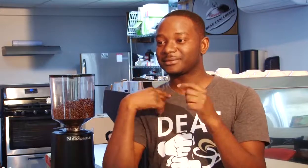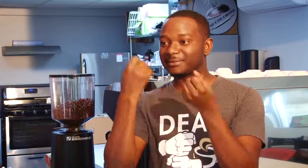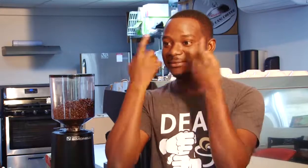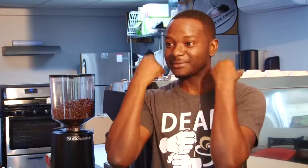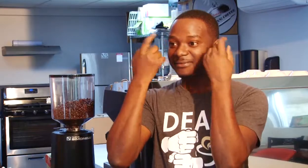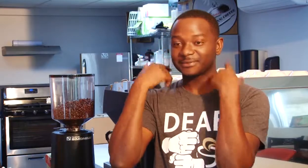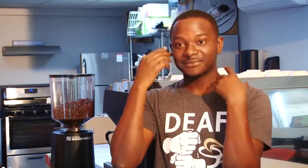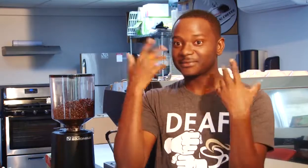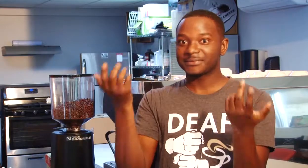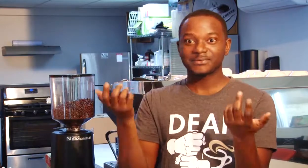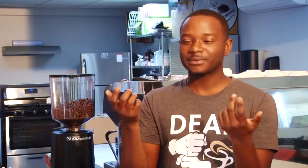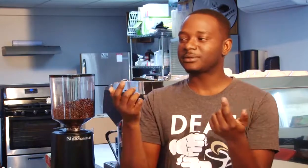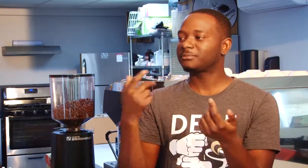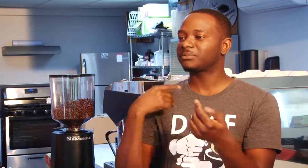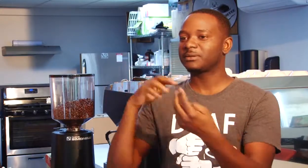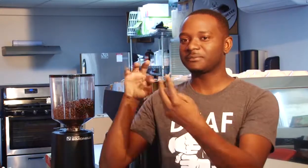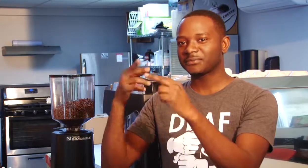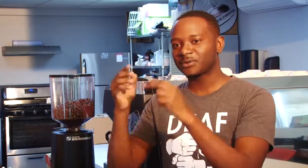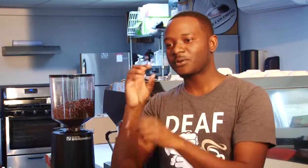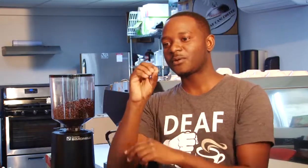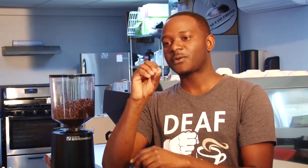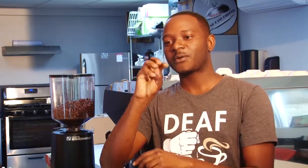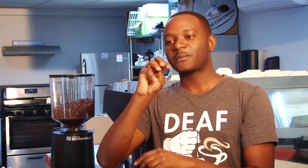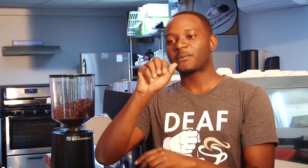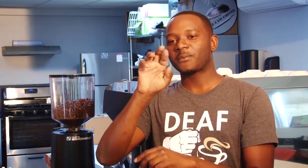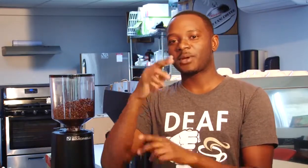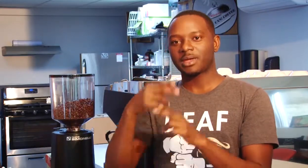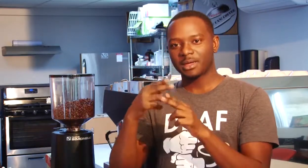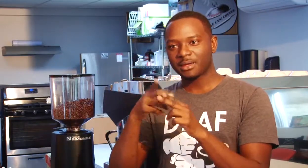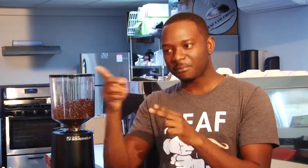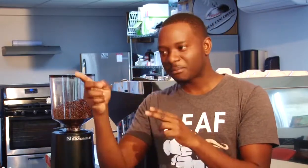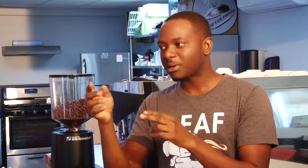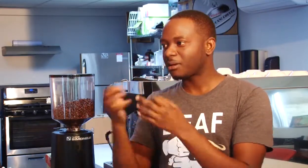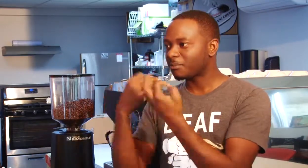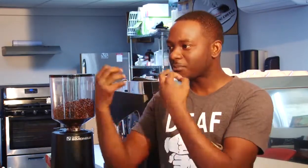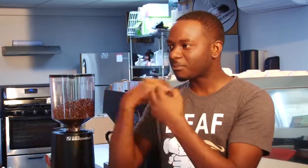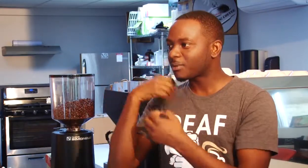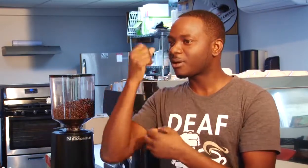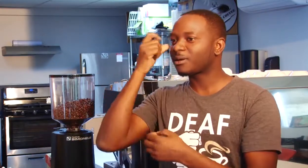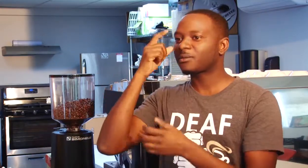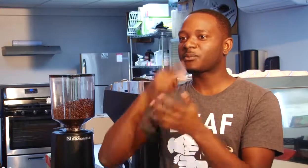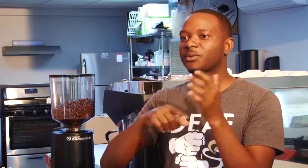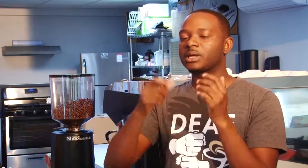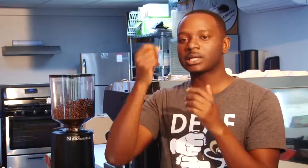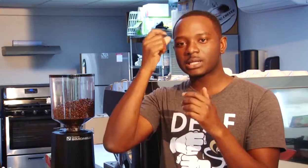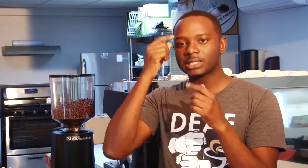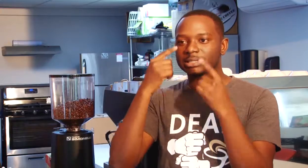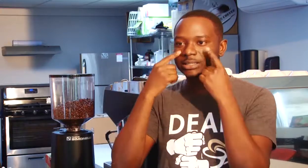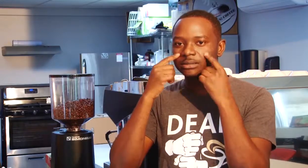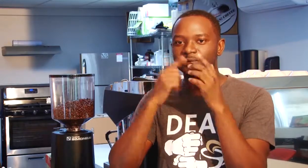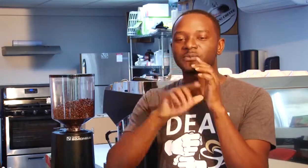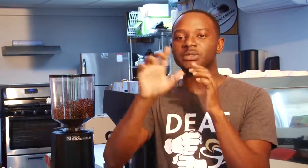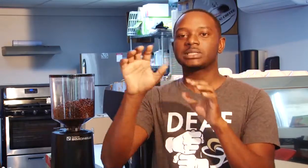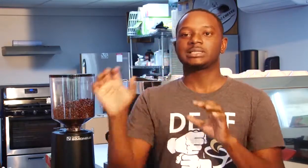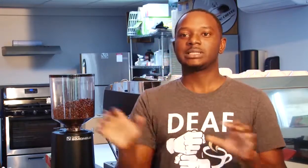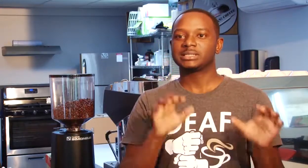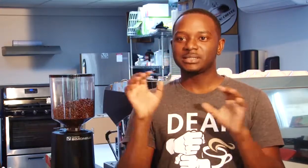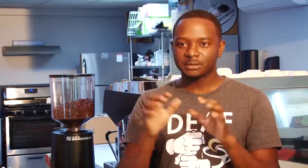he signs different than us. He doesn't sign JSL like us. He signs what's called country sign. So we had a friend, Omar, who lives in that community, who would interpret from Clark's country